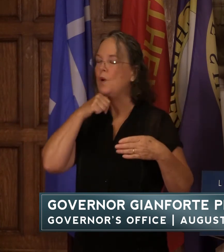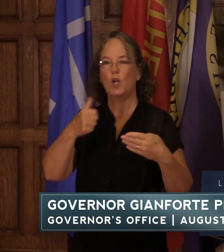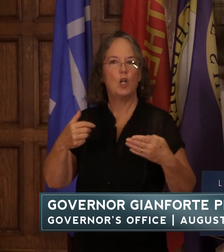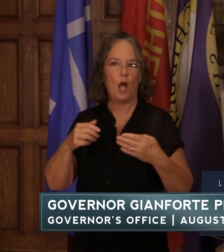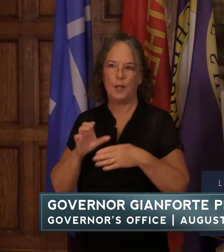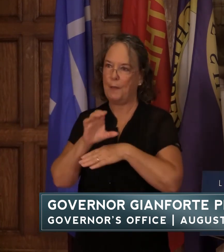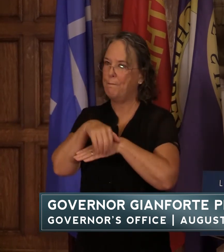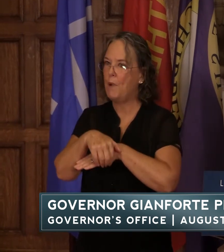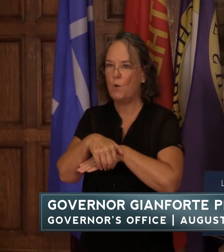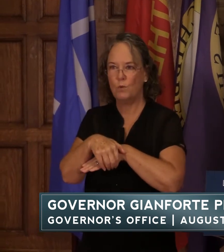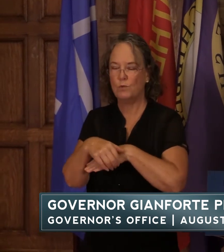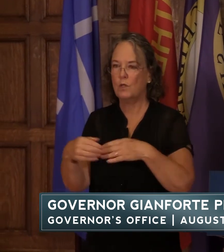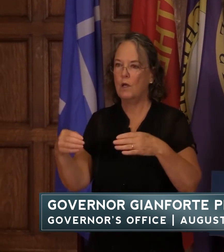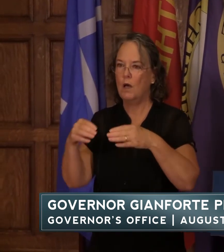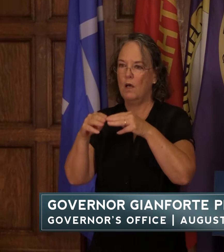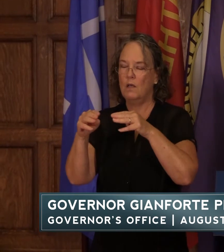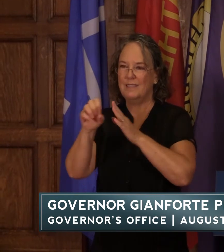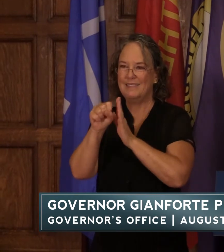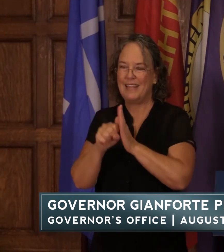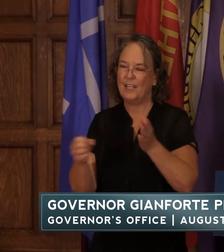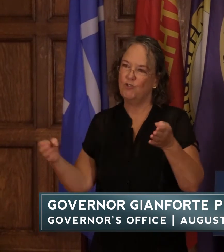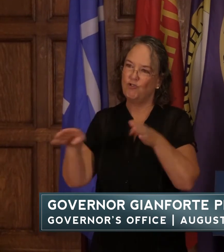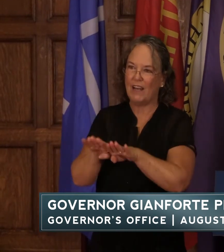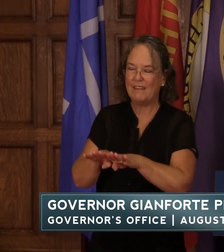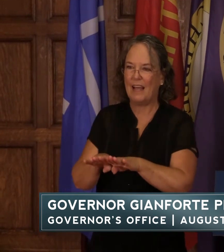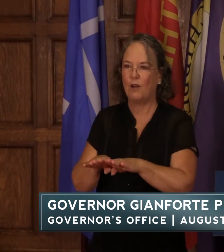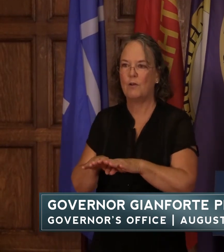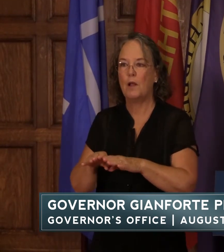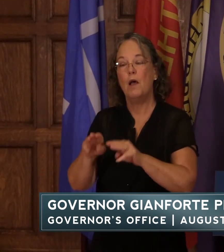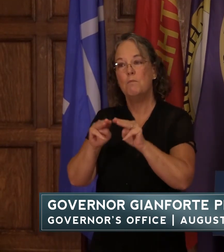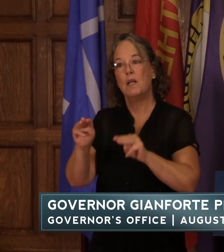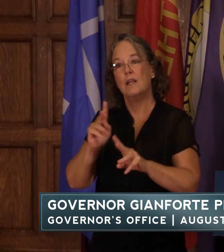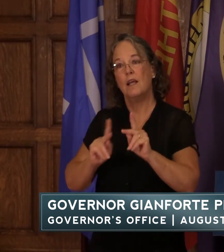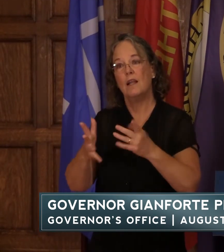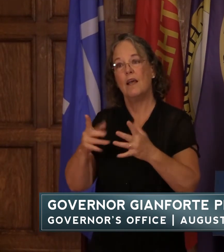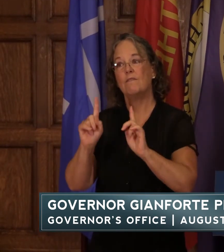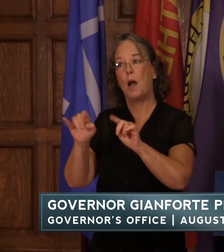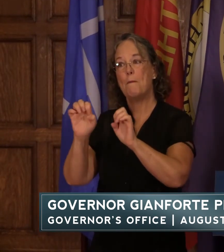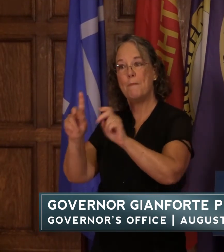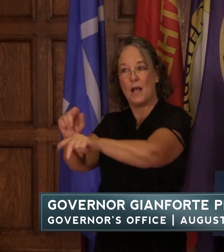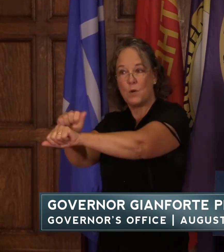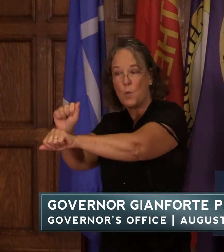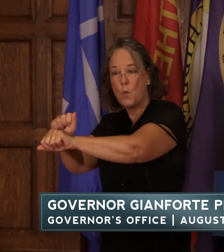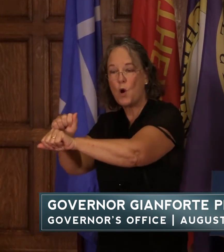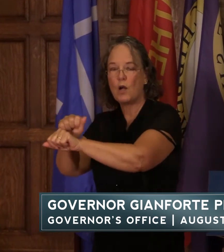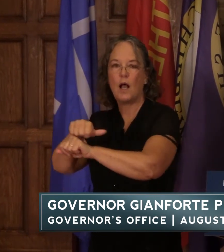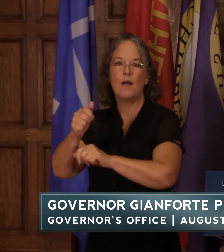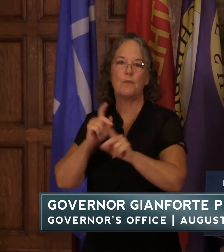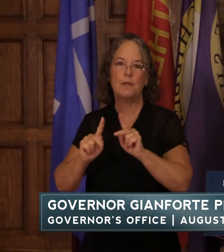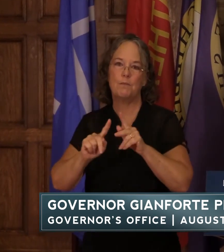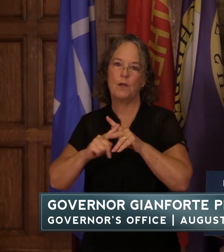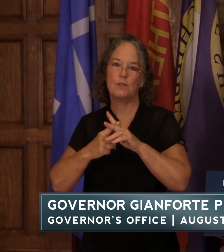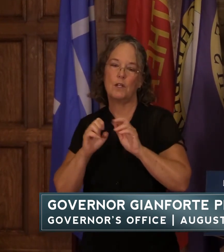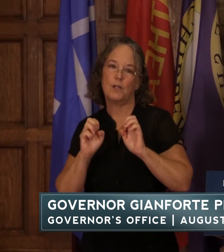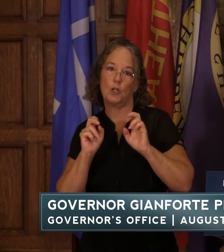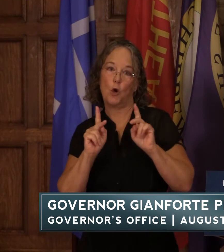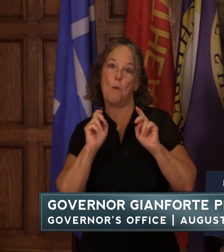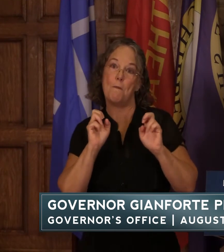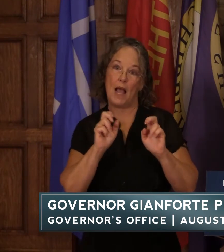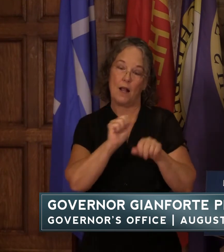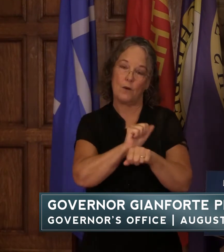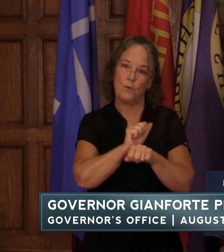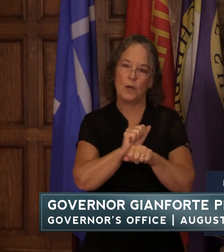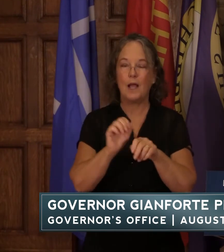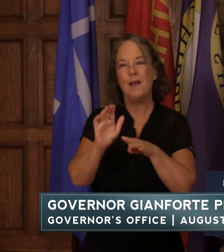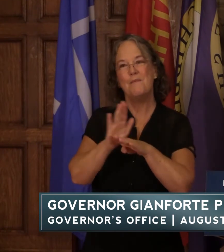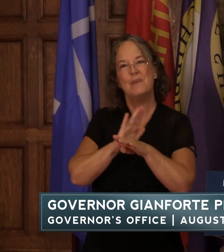shutdown of our state montanans have returned to their work sites others are getting back to work businesses are